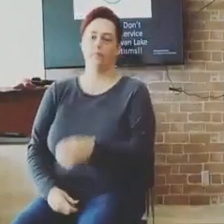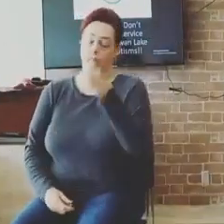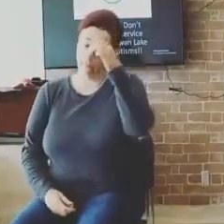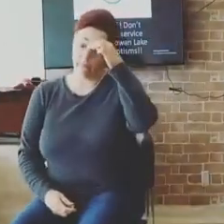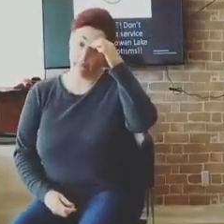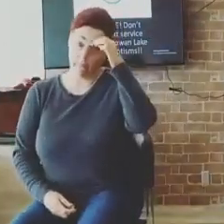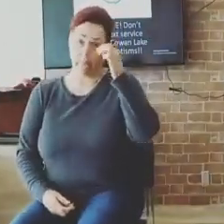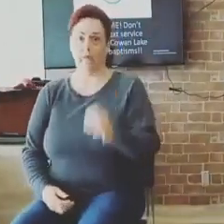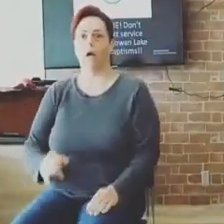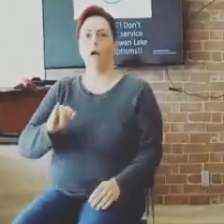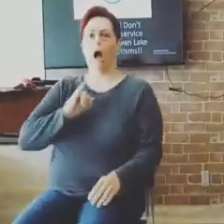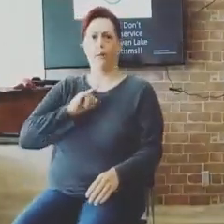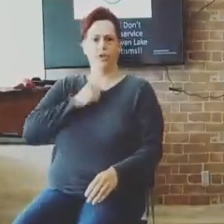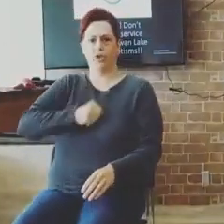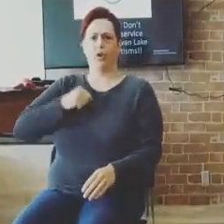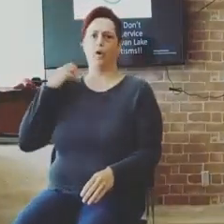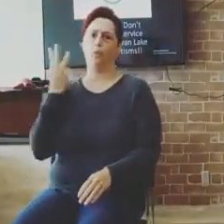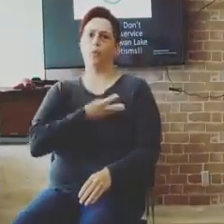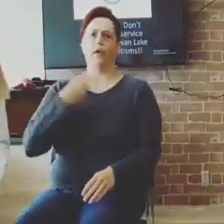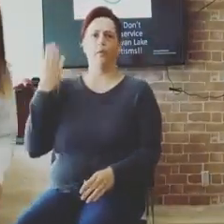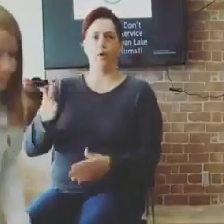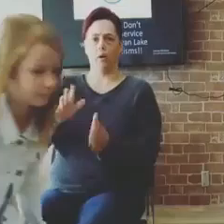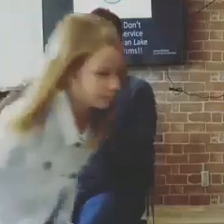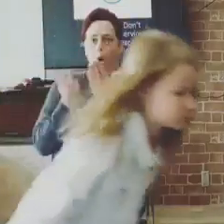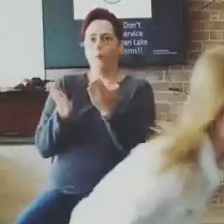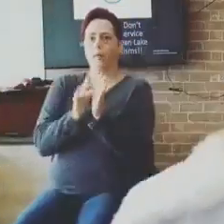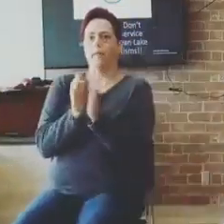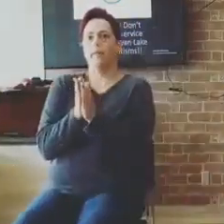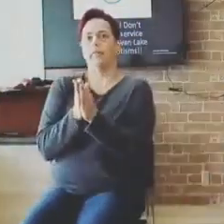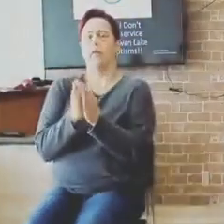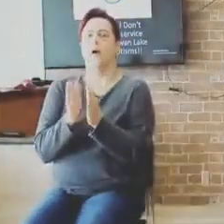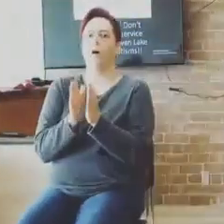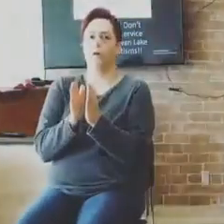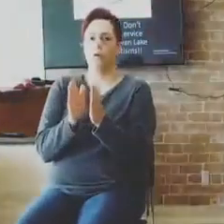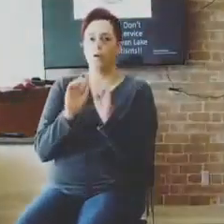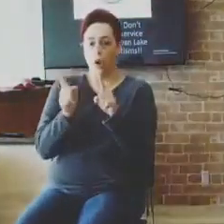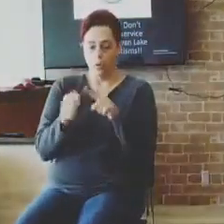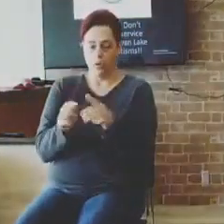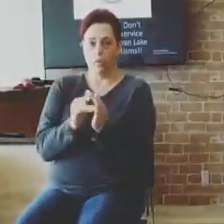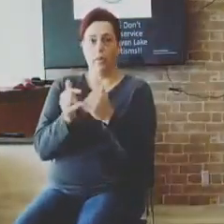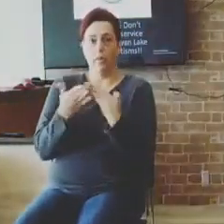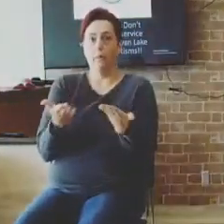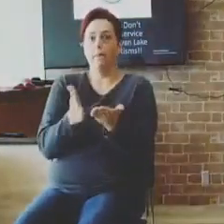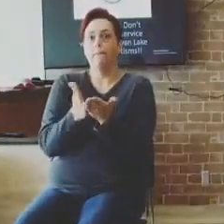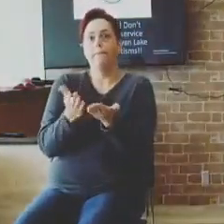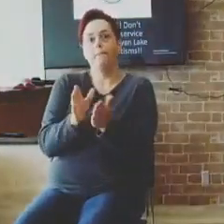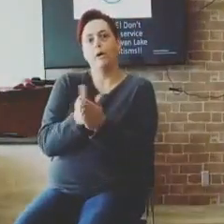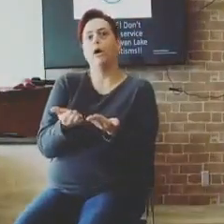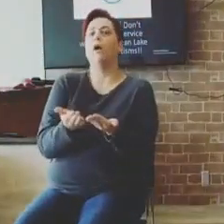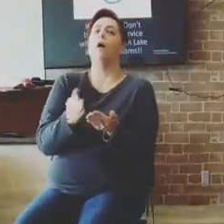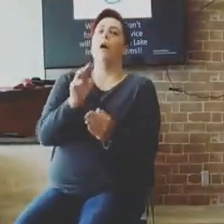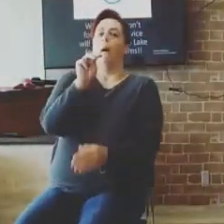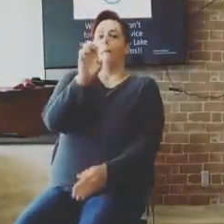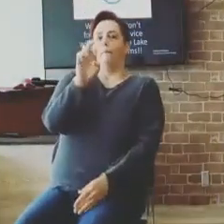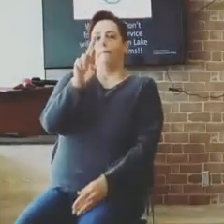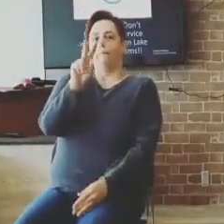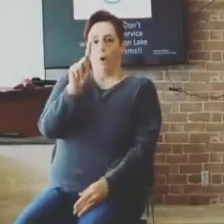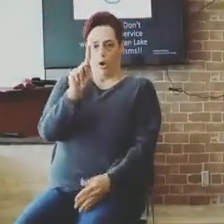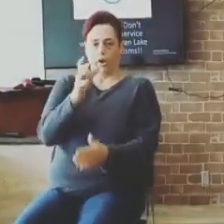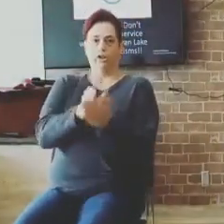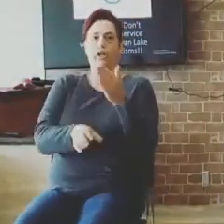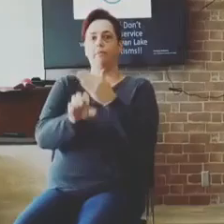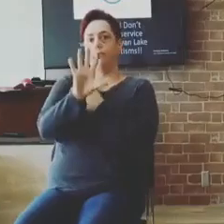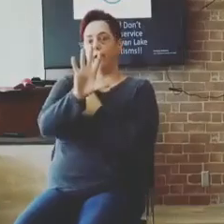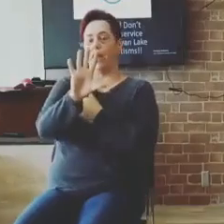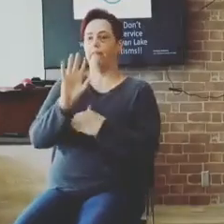I'm sorry. To the book of, uh, Mark. We're going be in Mark. Mark chapter five. So for our guests, we do things a little differently